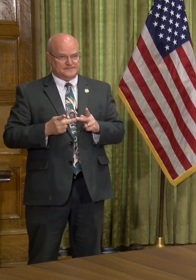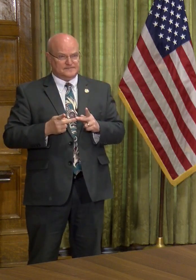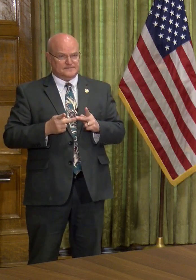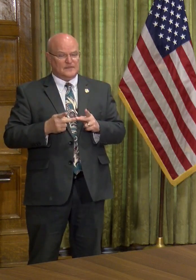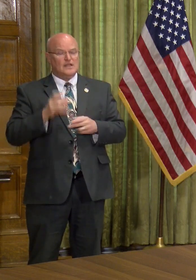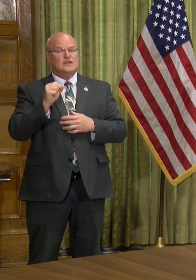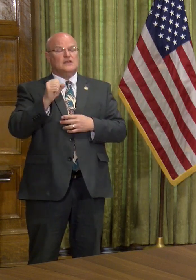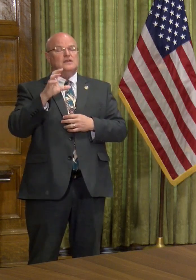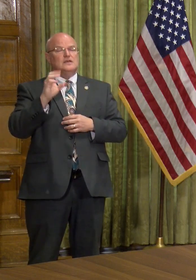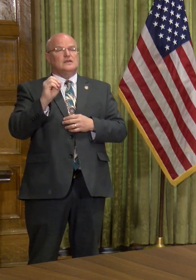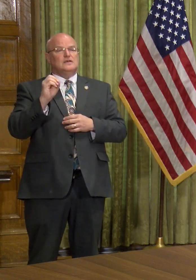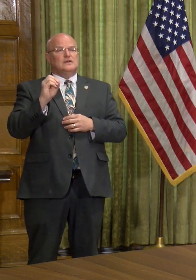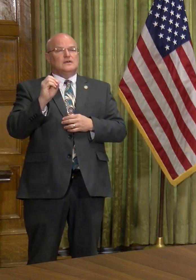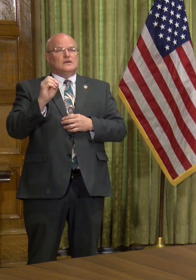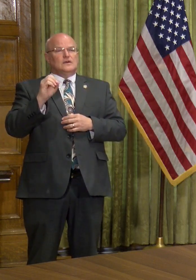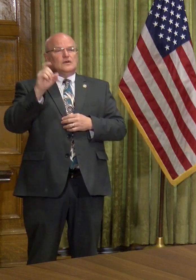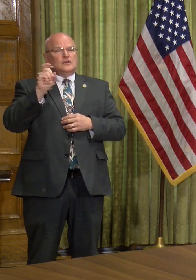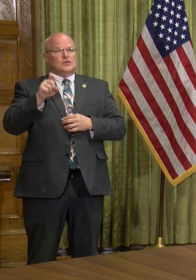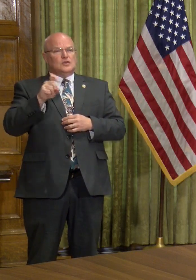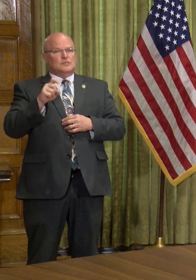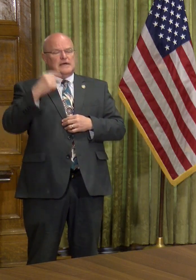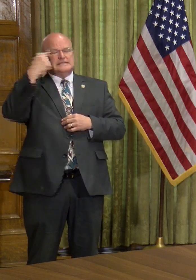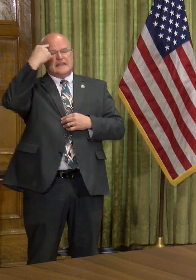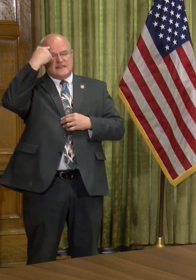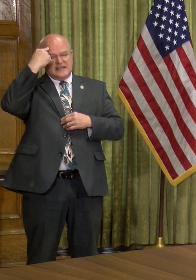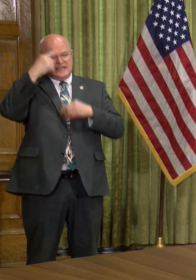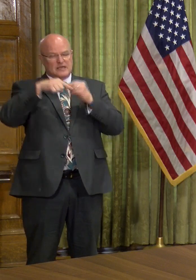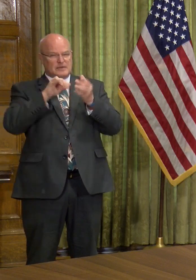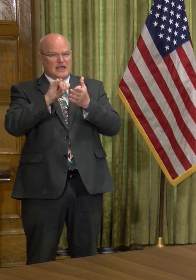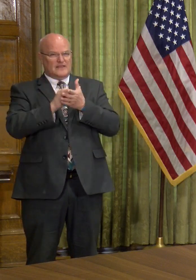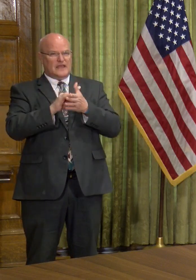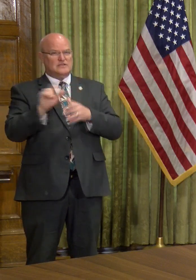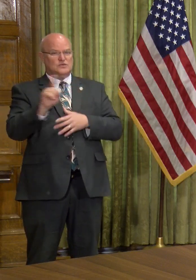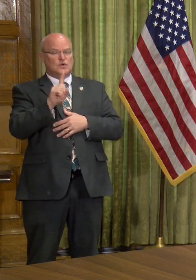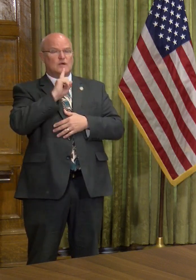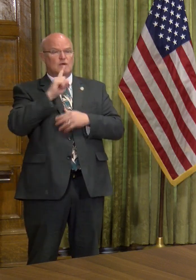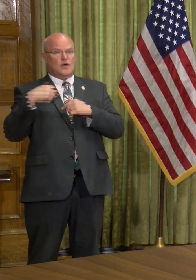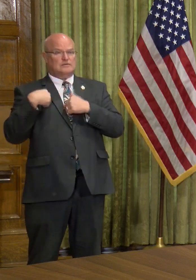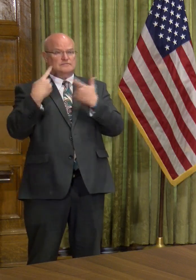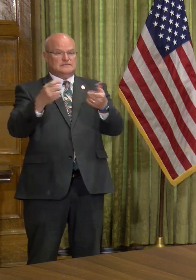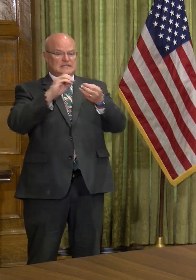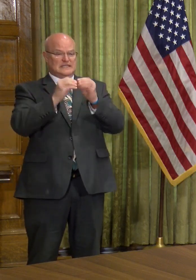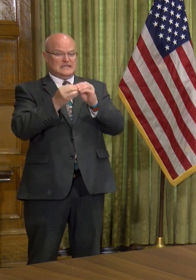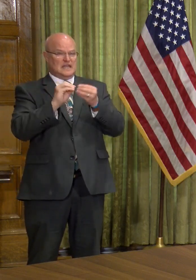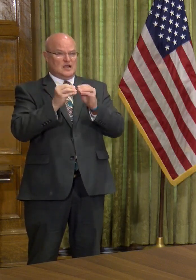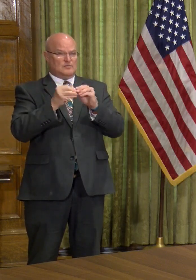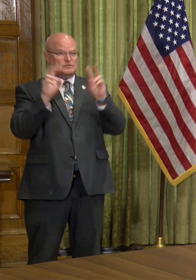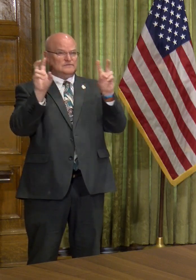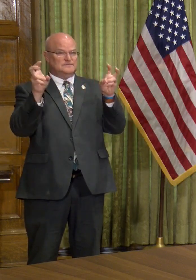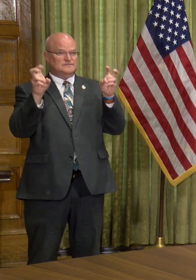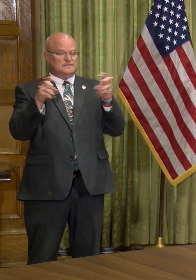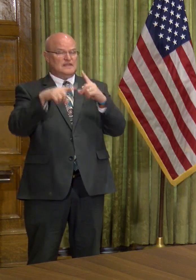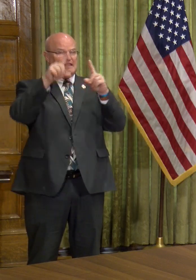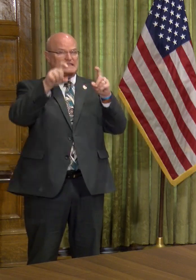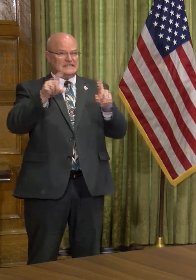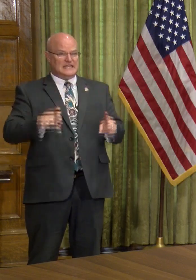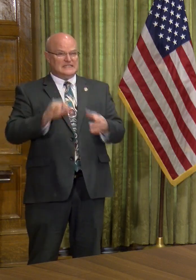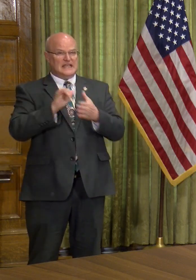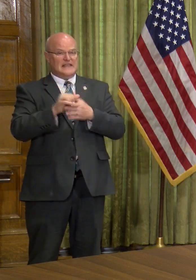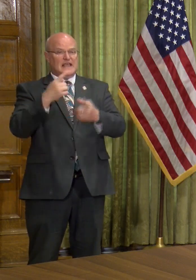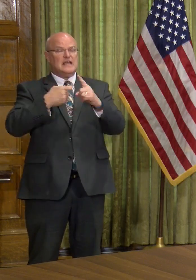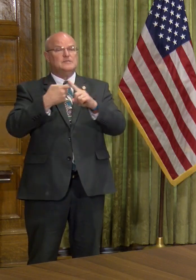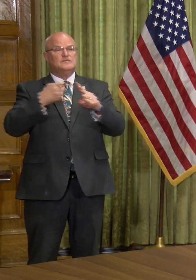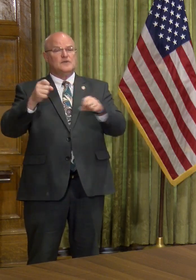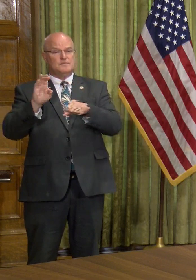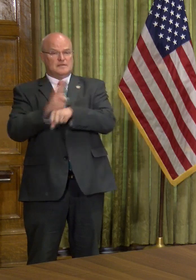And so you have to put that in perspective as to where we are in terms of our testing. The testing that